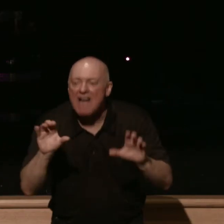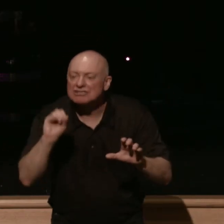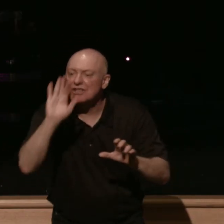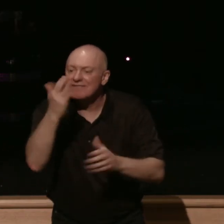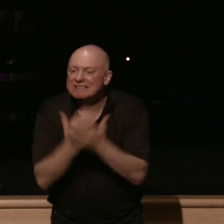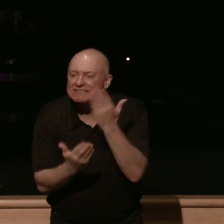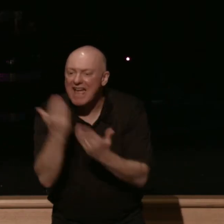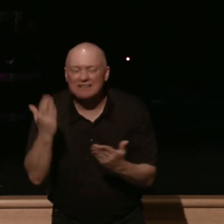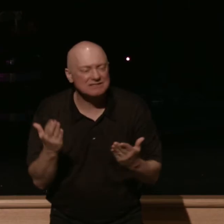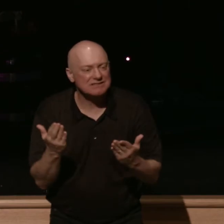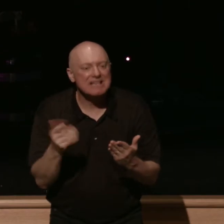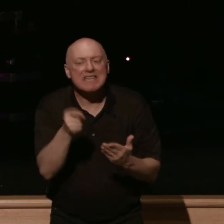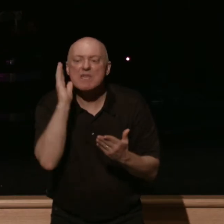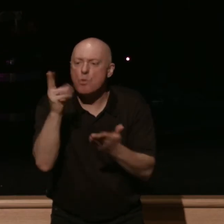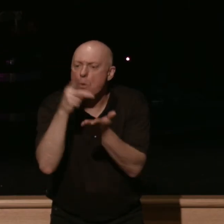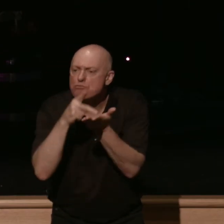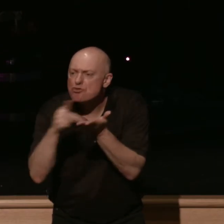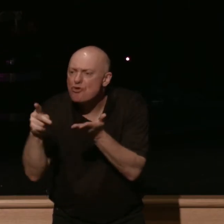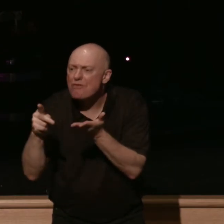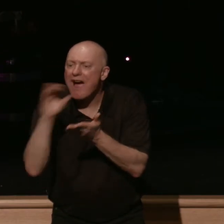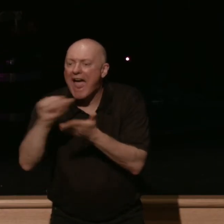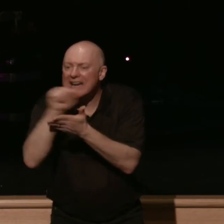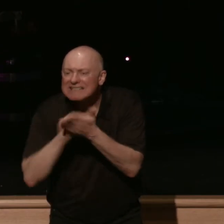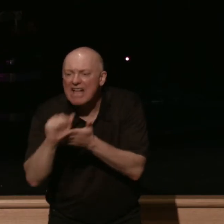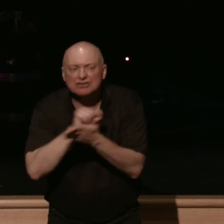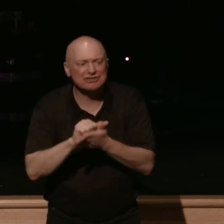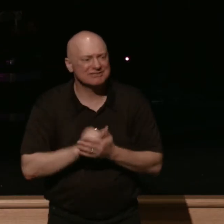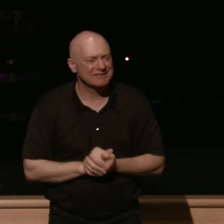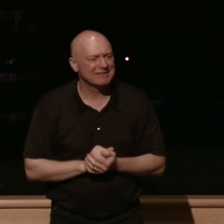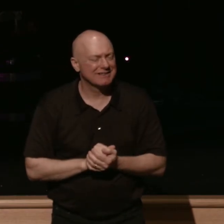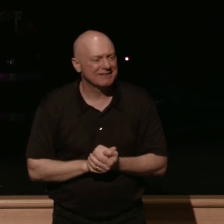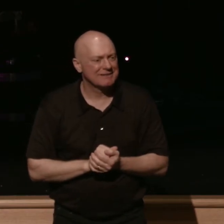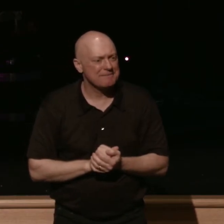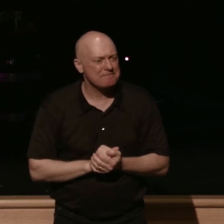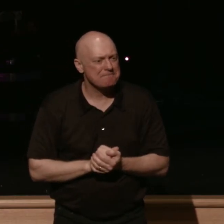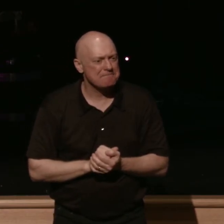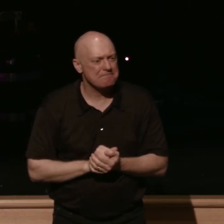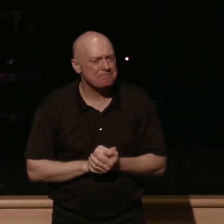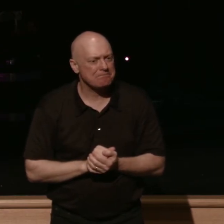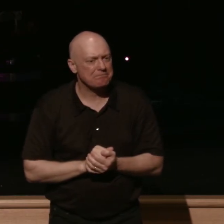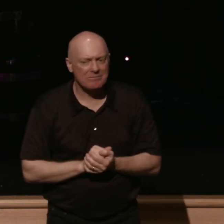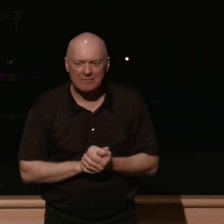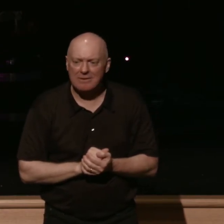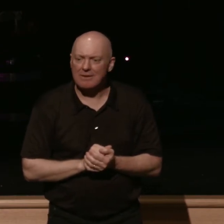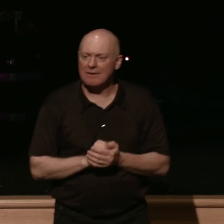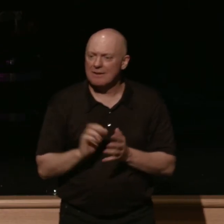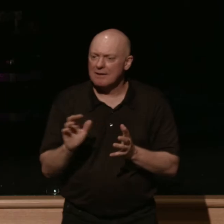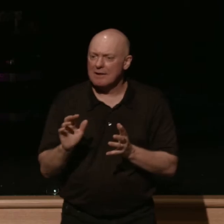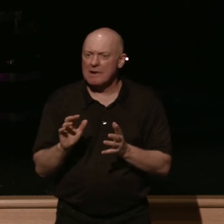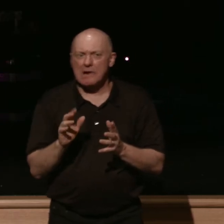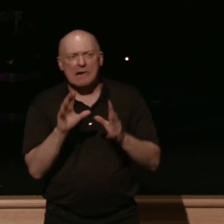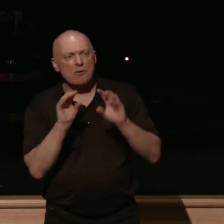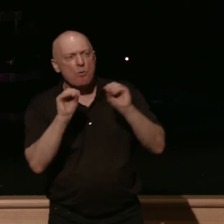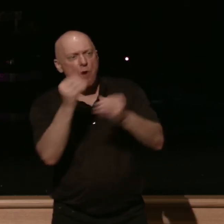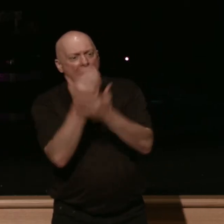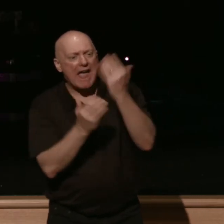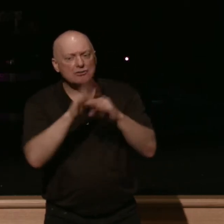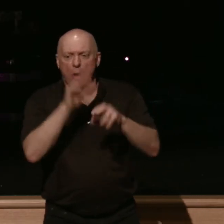he purifies and cleanses he's going to put hands on people and cleanse them